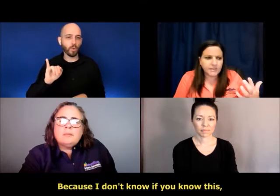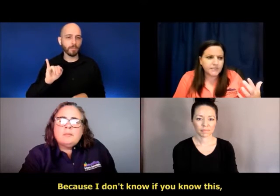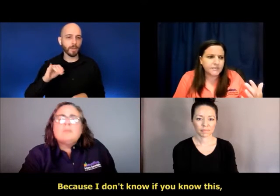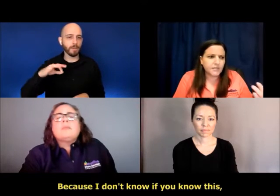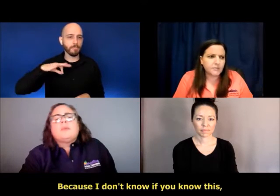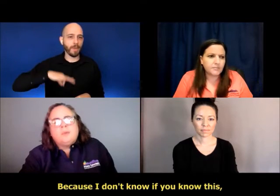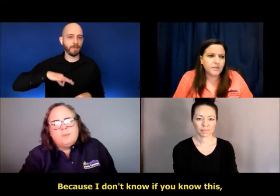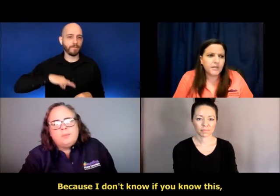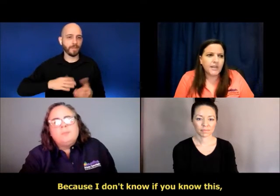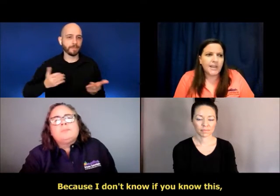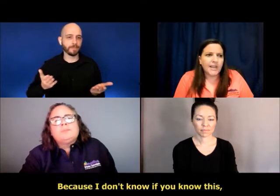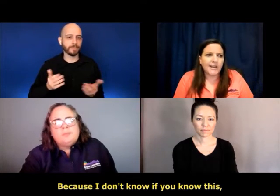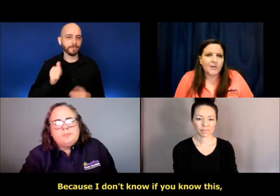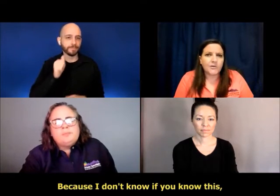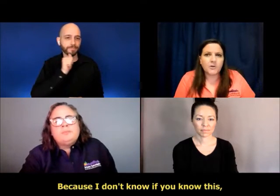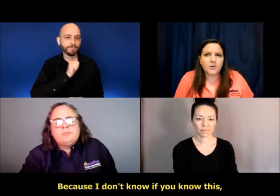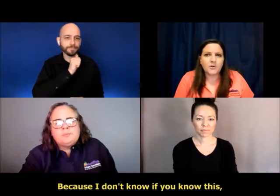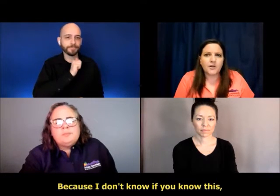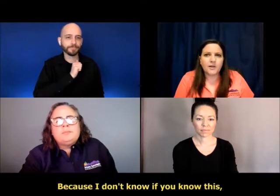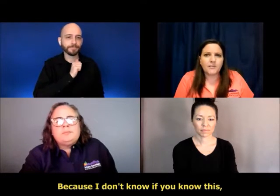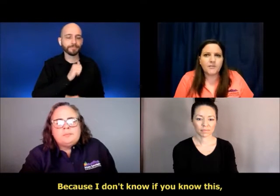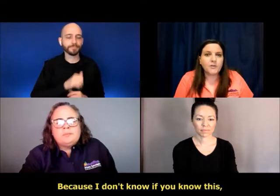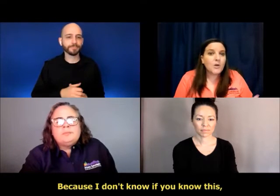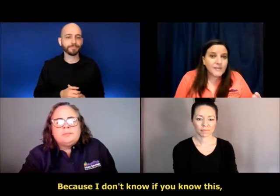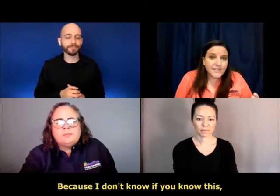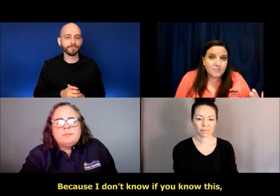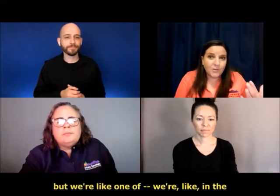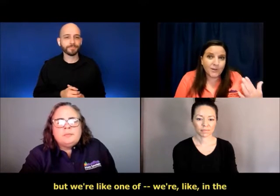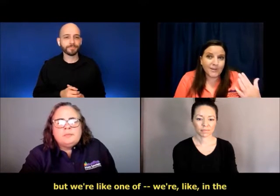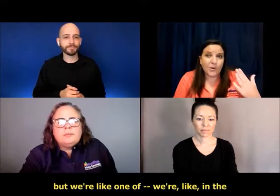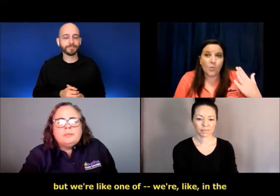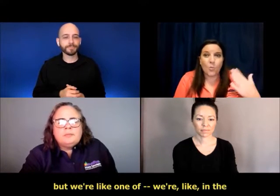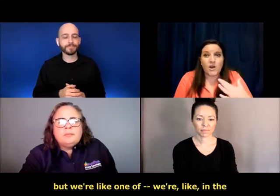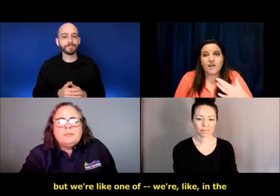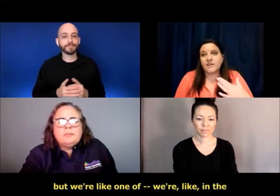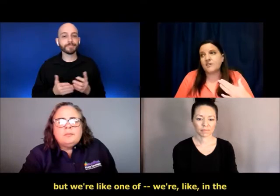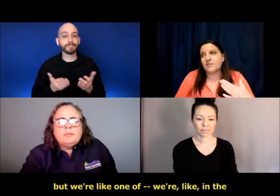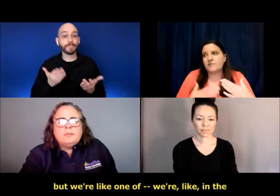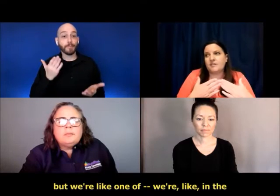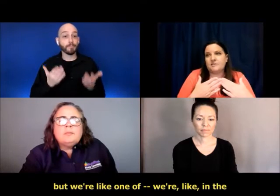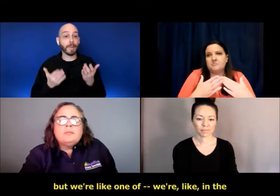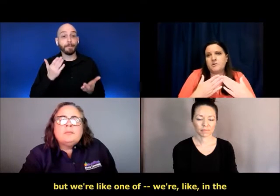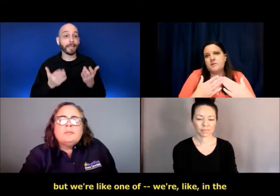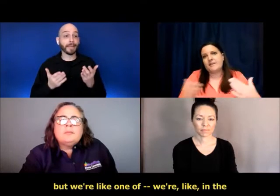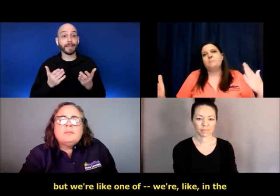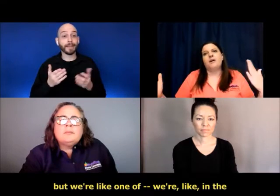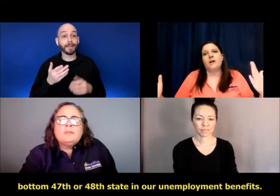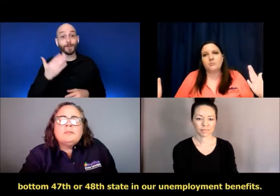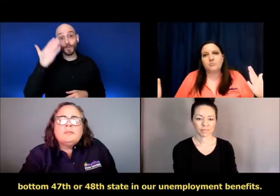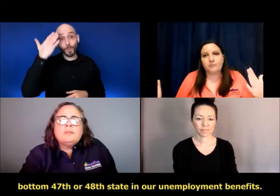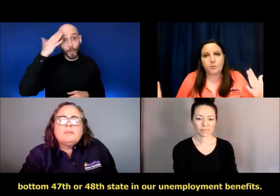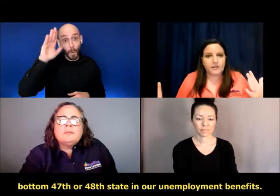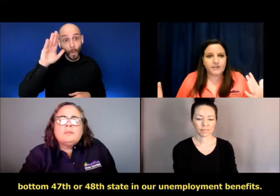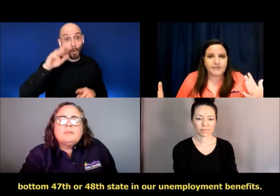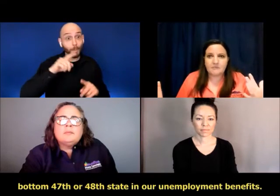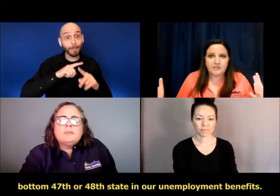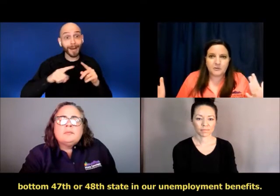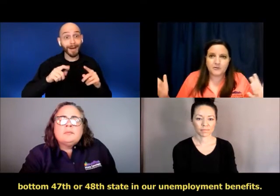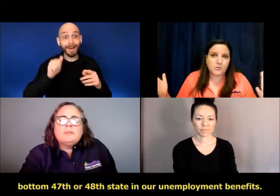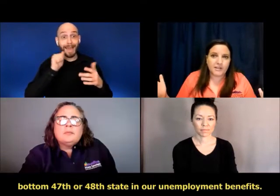And because, um, I don't know, um, if you know this, but we're like one of like, we're in like the bottom